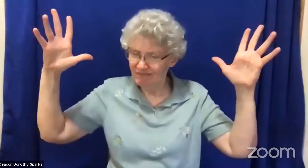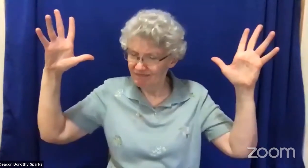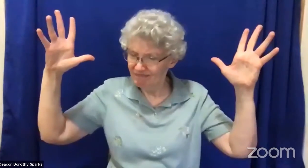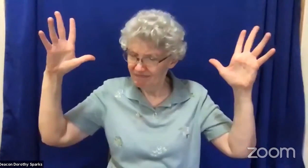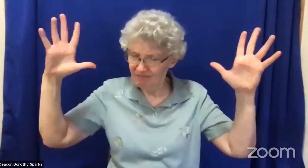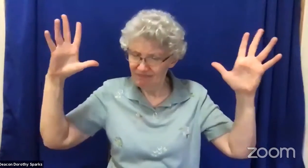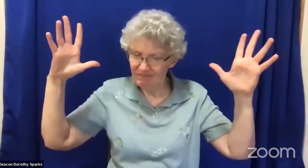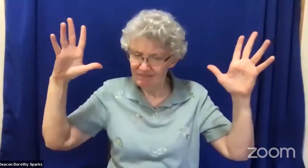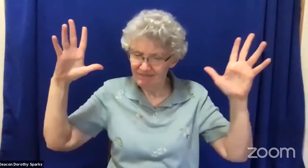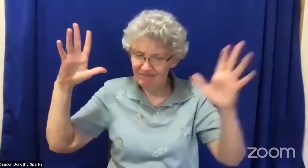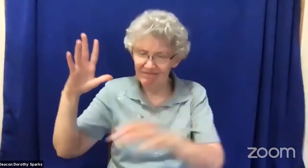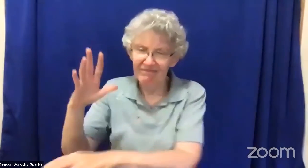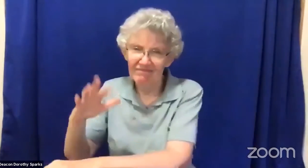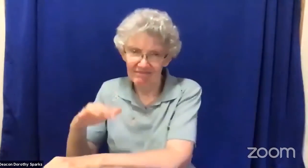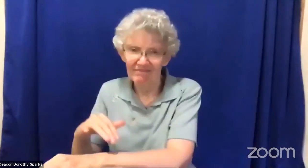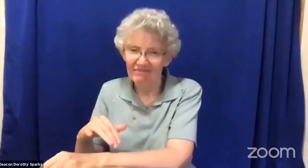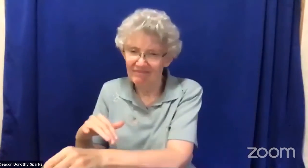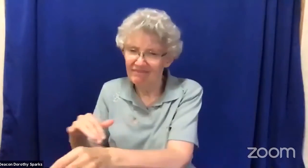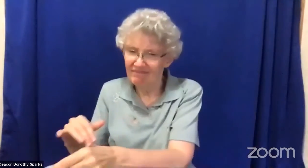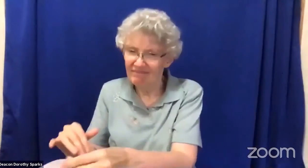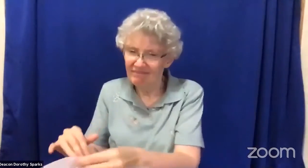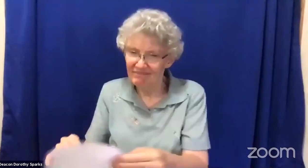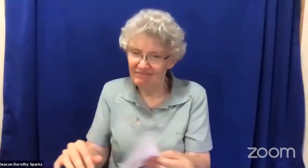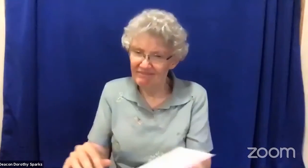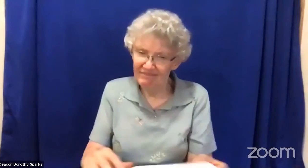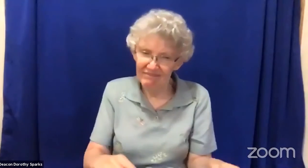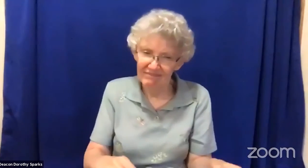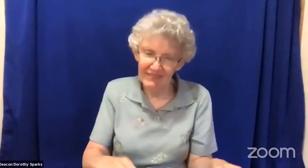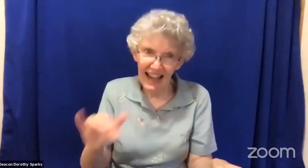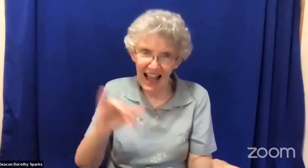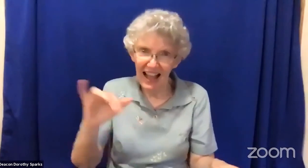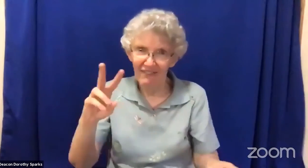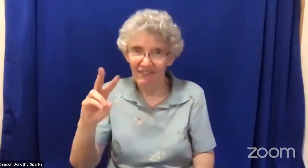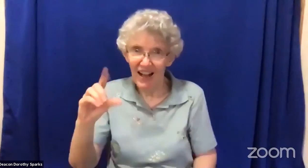violence that the black community had faced erupted.